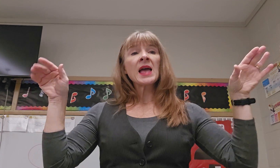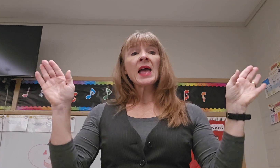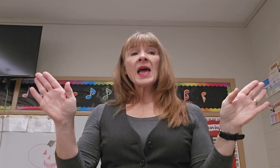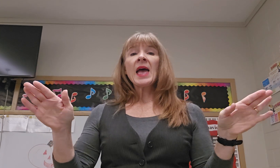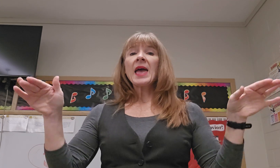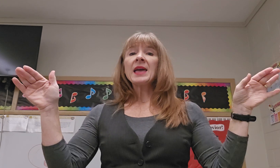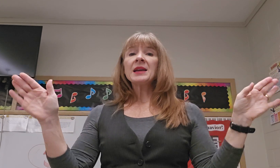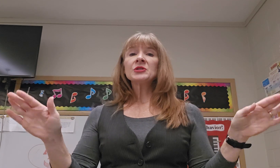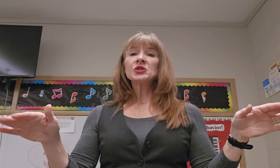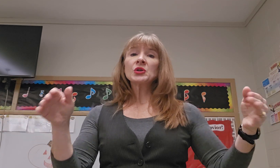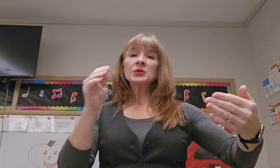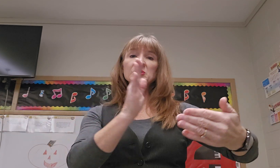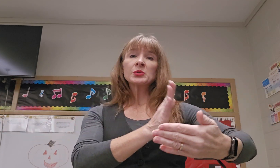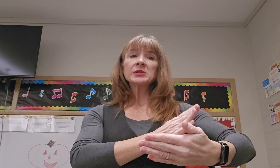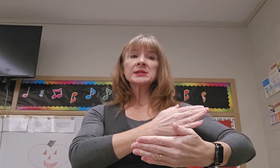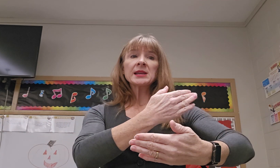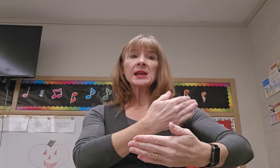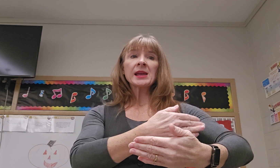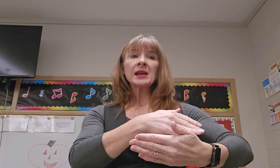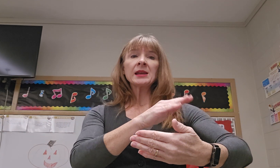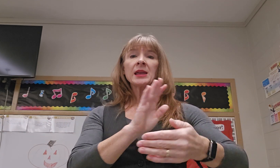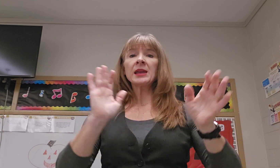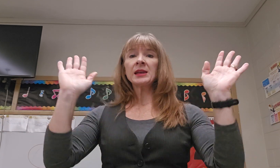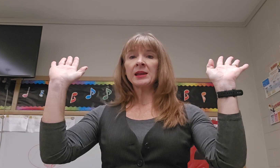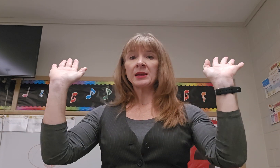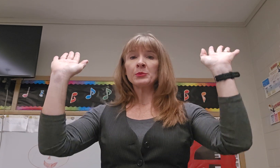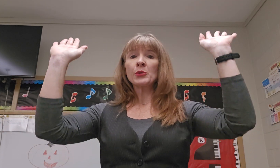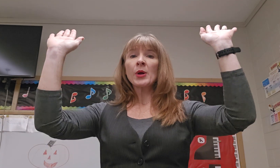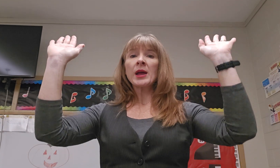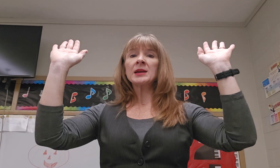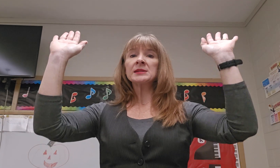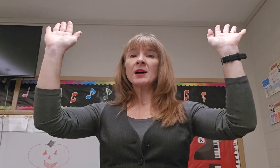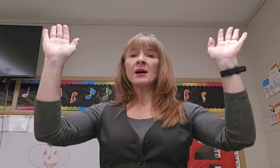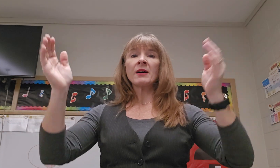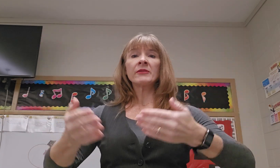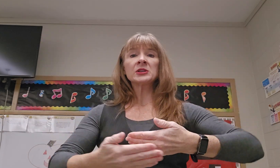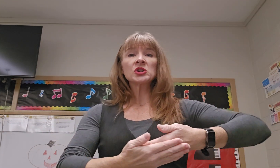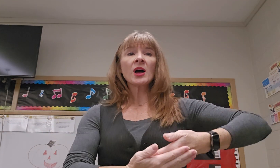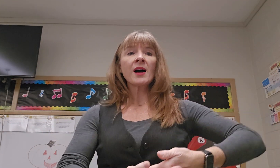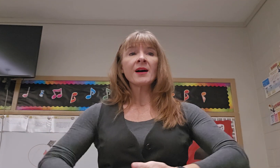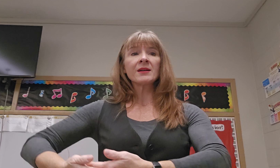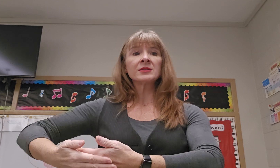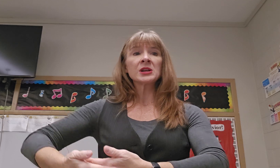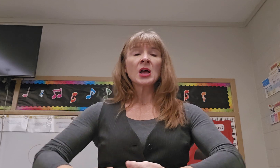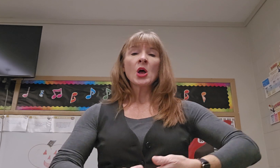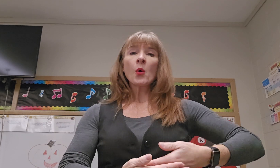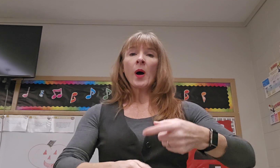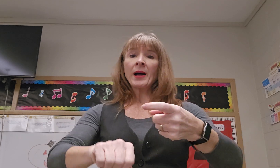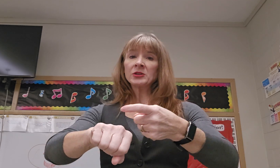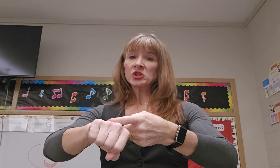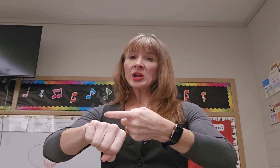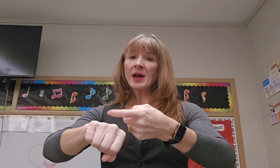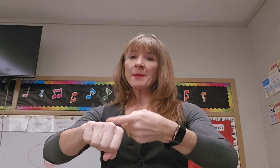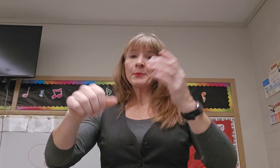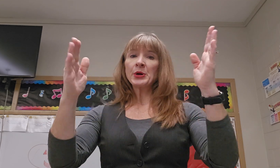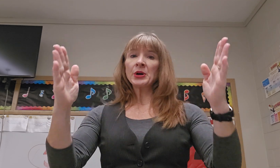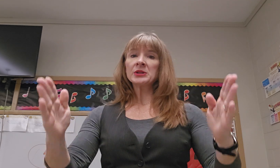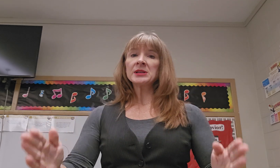angels were singing in praise of a child, while shepherds